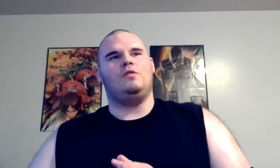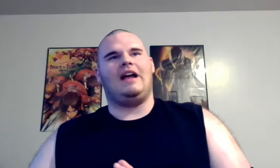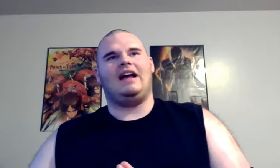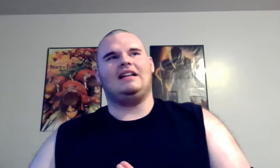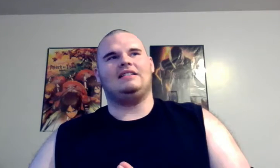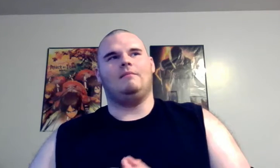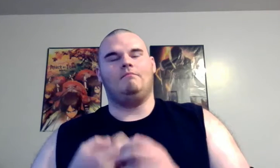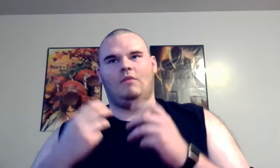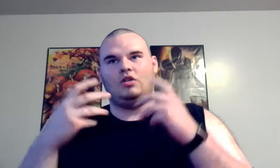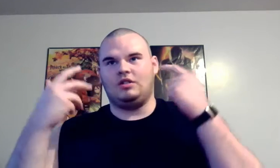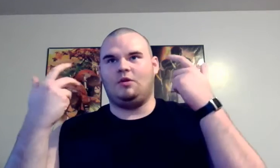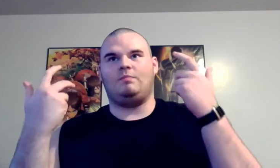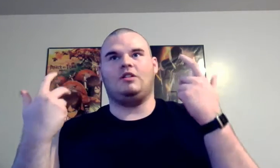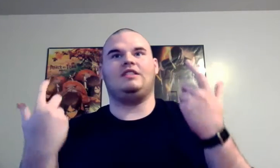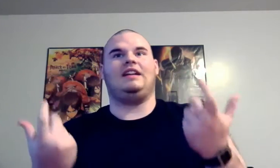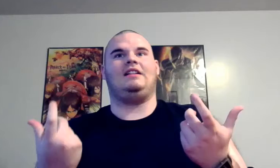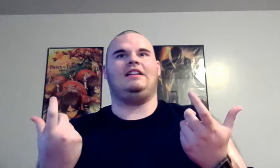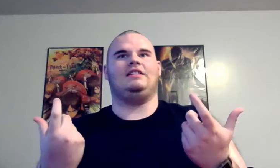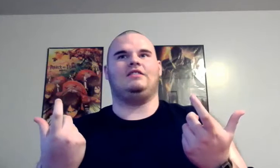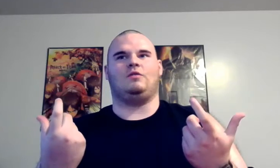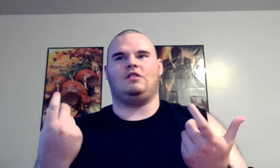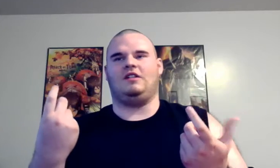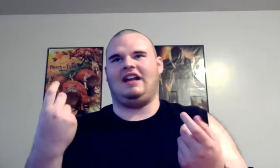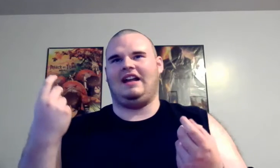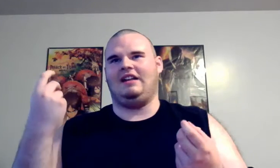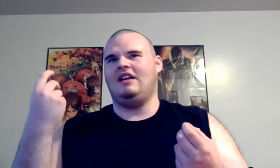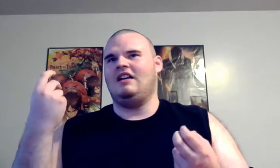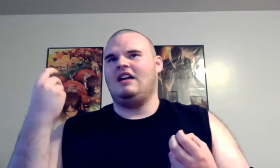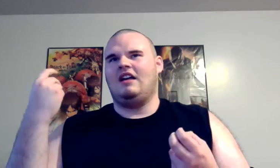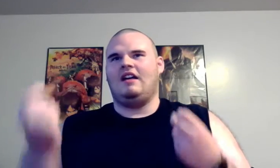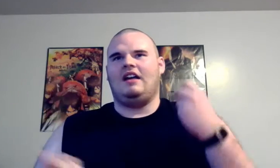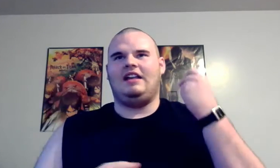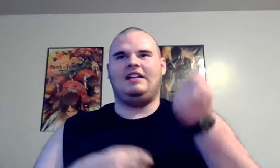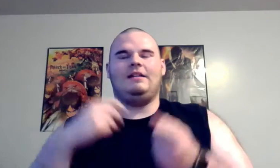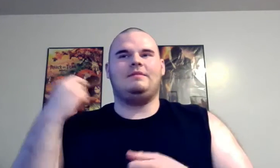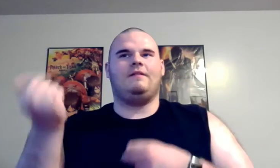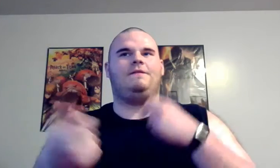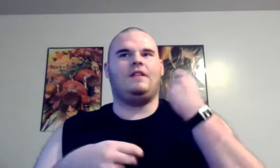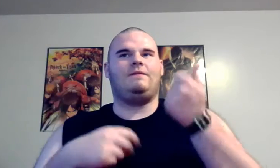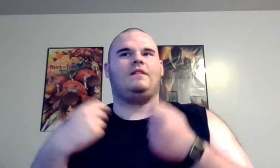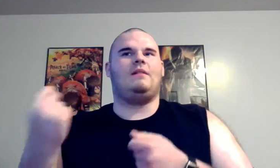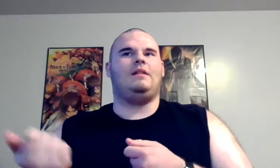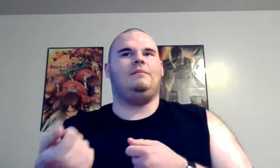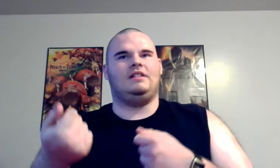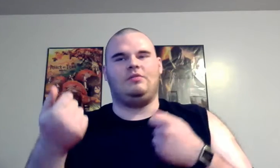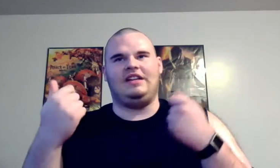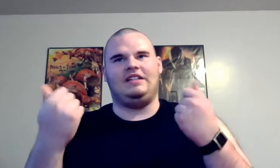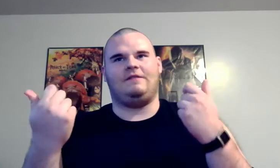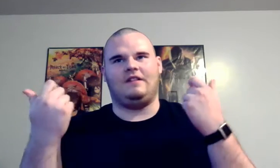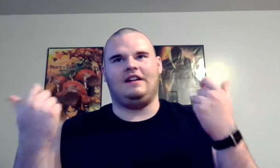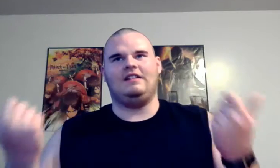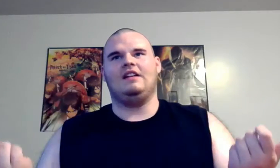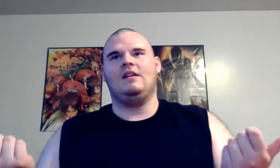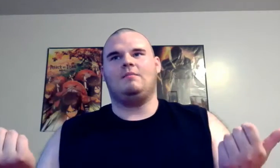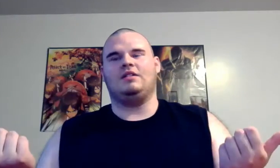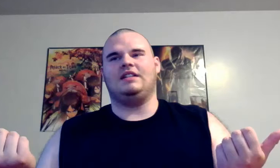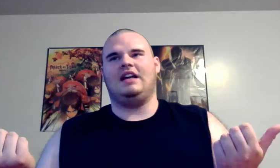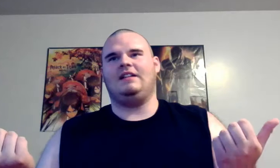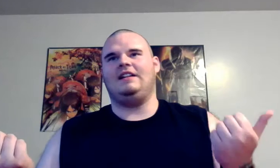has multiple personality disorder and he keeps flip-flopping between different personalities